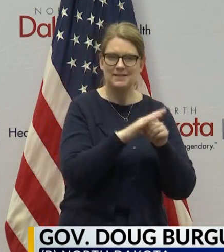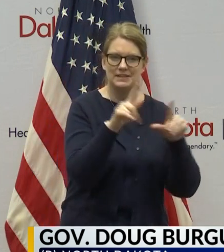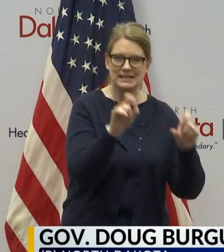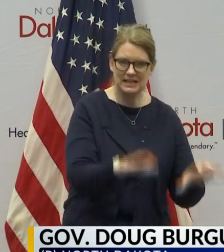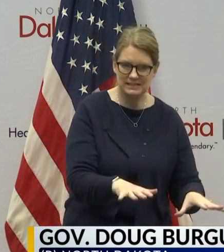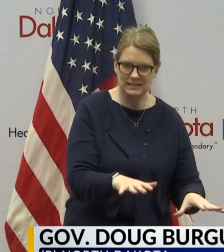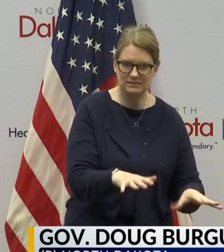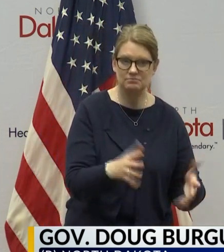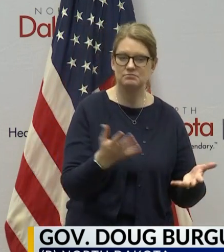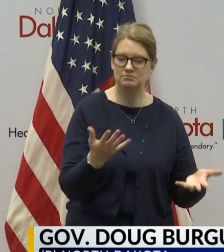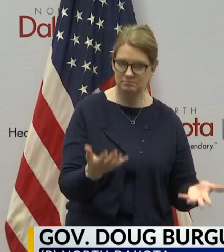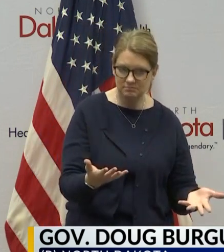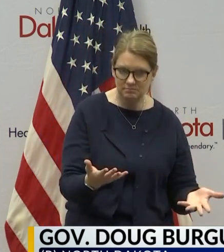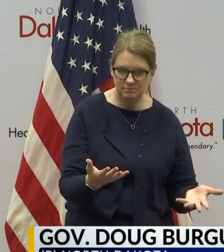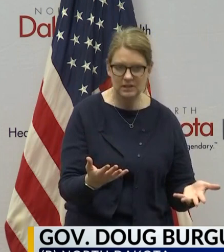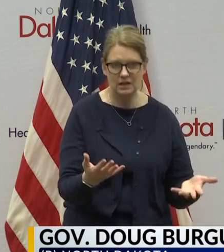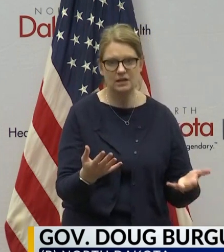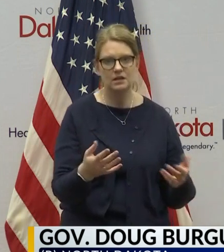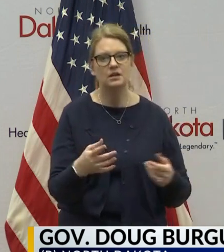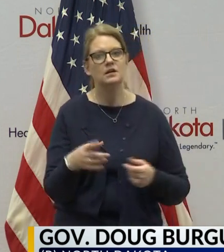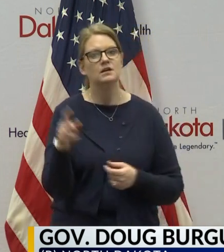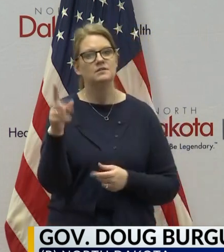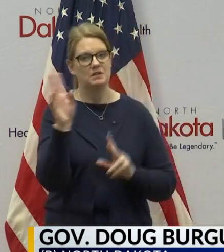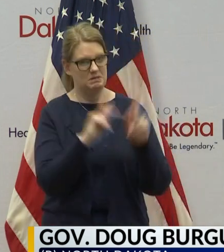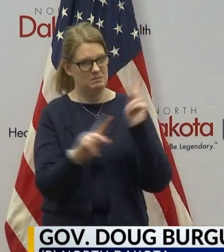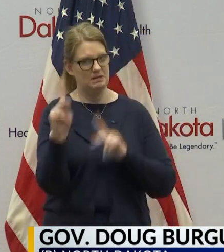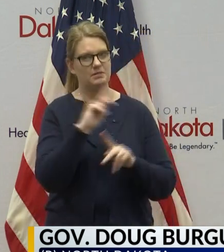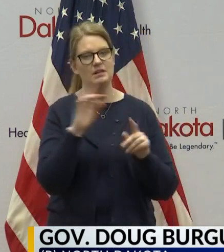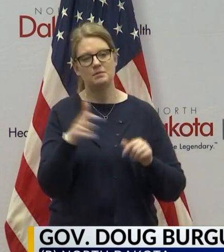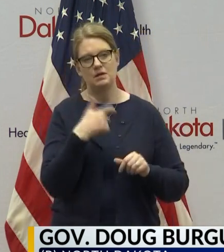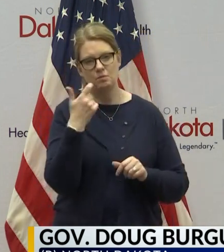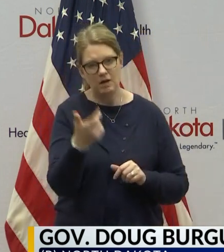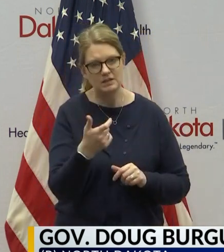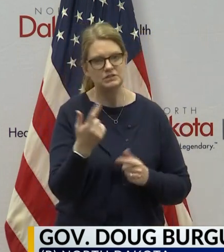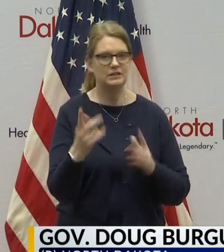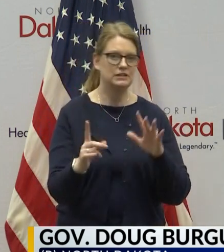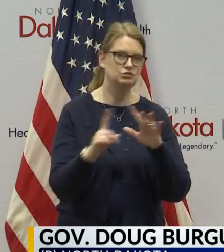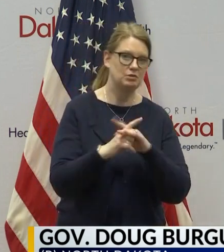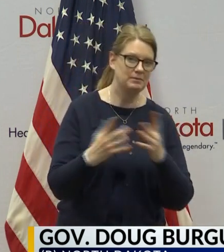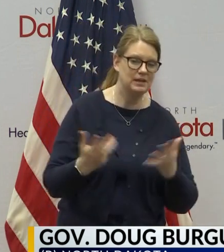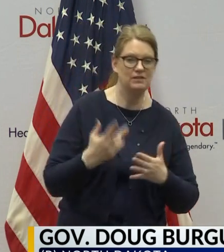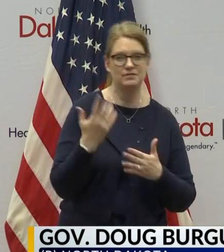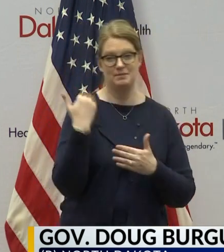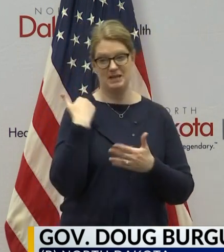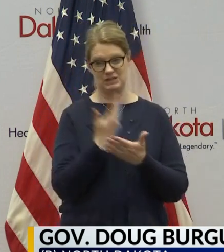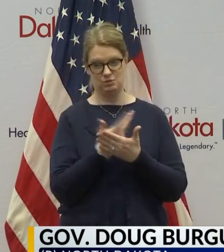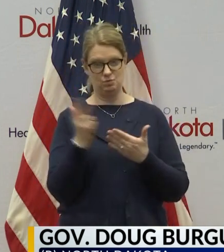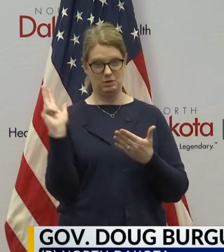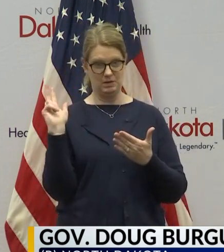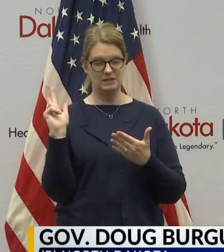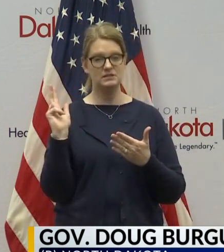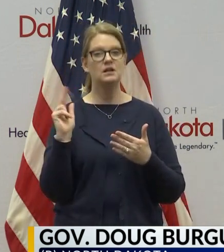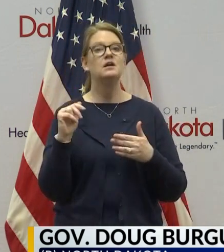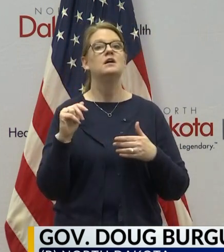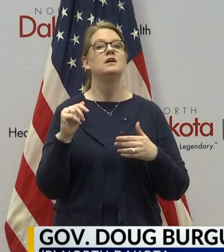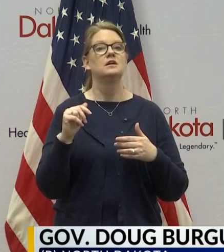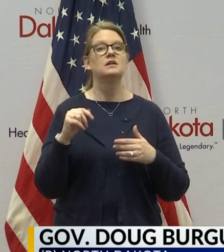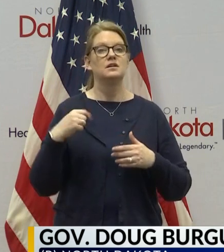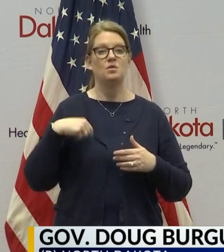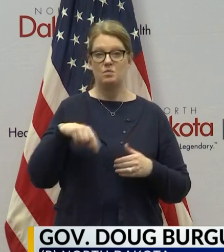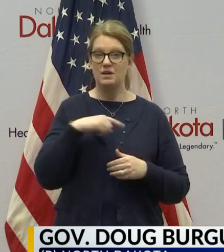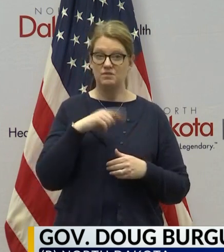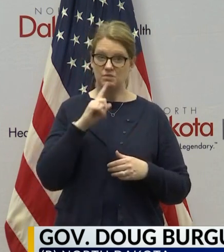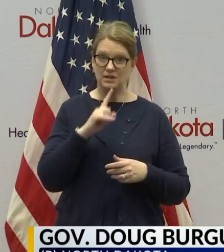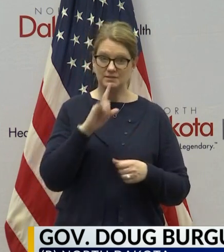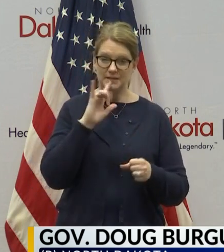But in fact, as we know from those of who've been at these briefings for the past three weeks, North Dakota has been committed to being on the front edge of